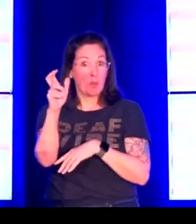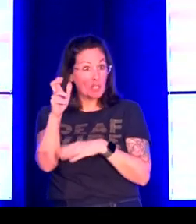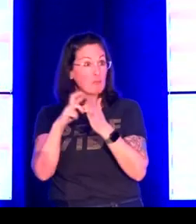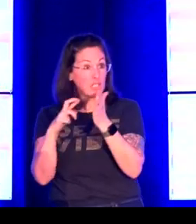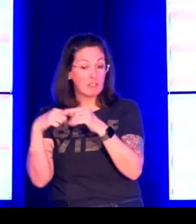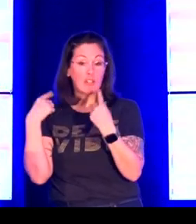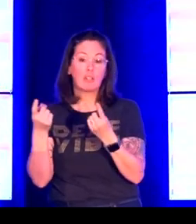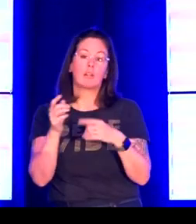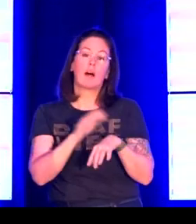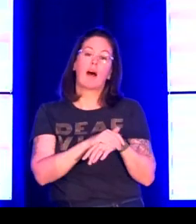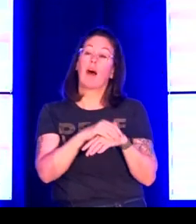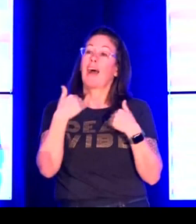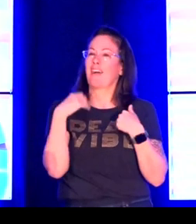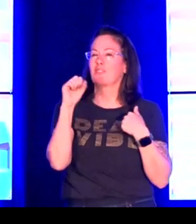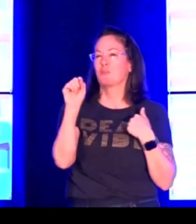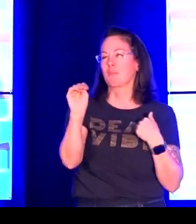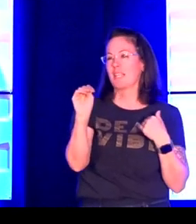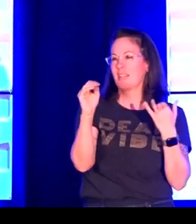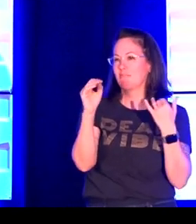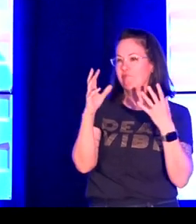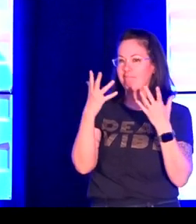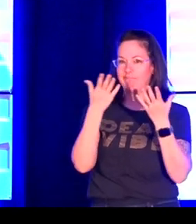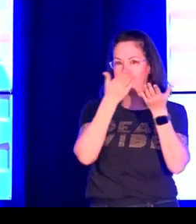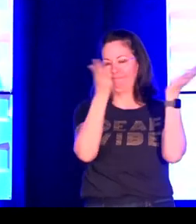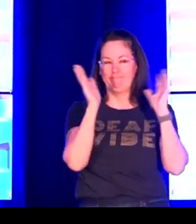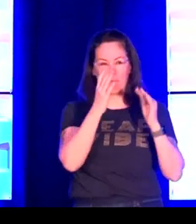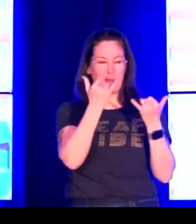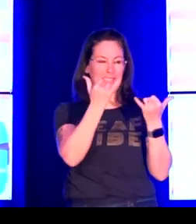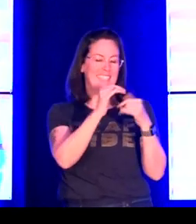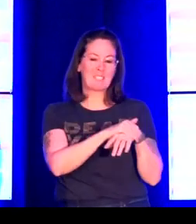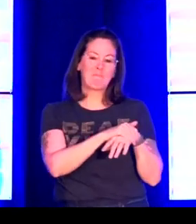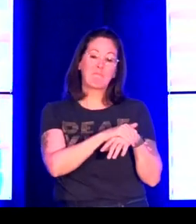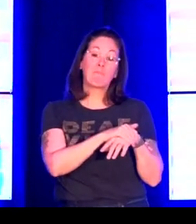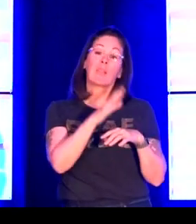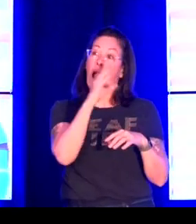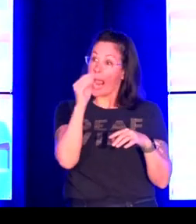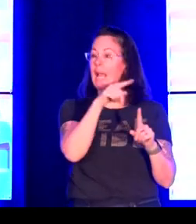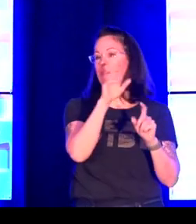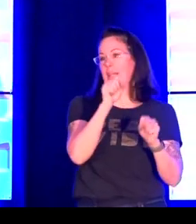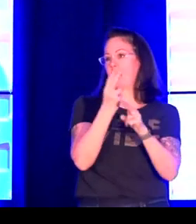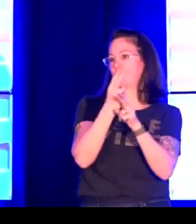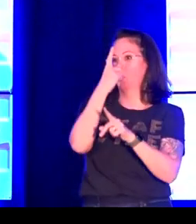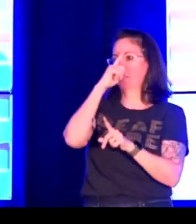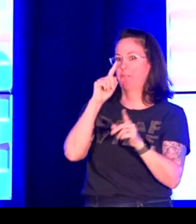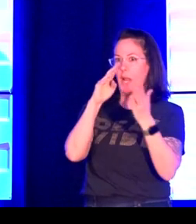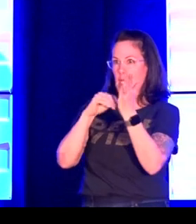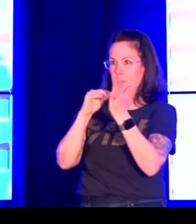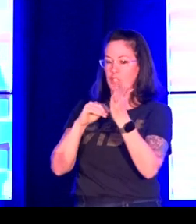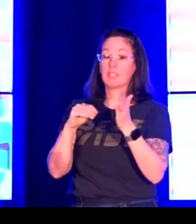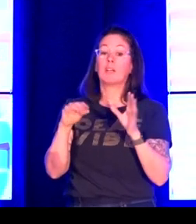it's available on a public website we have over 300 registered users